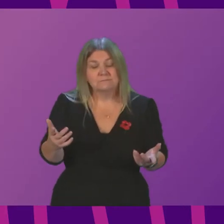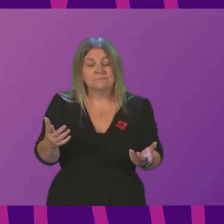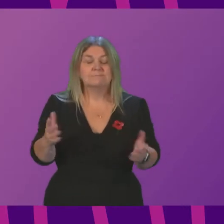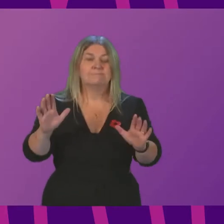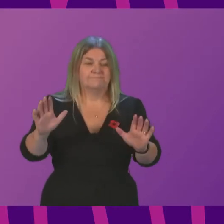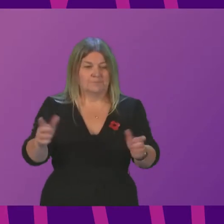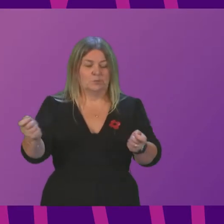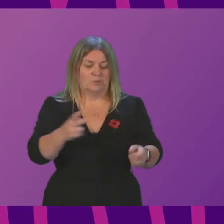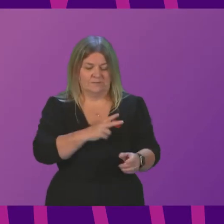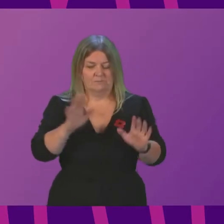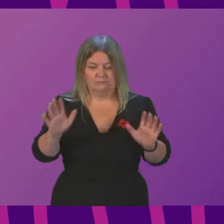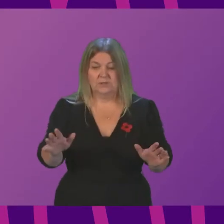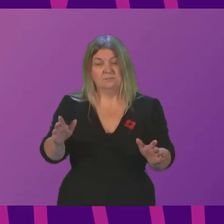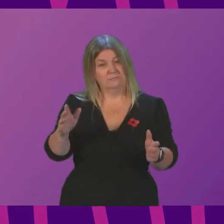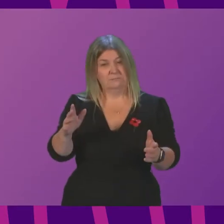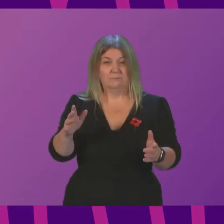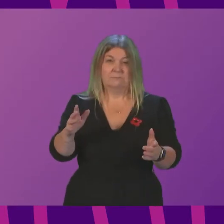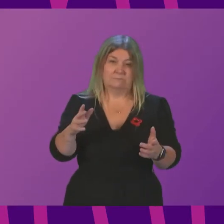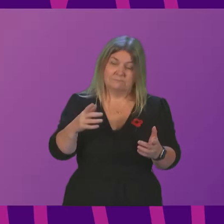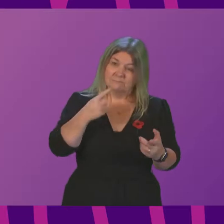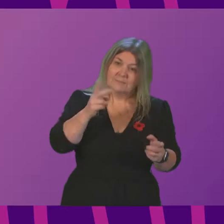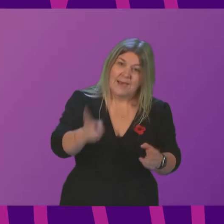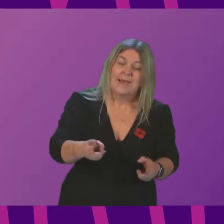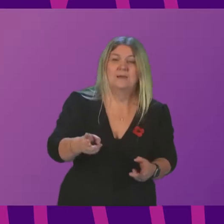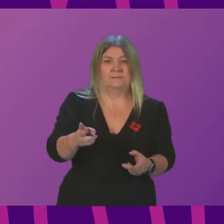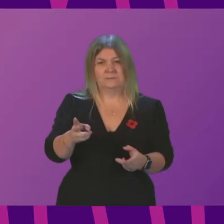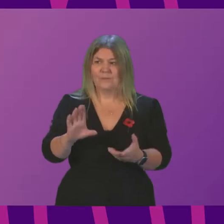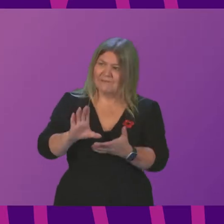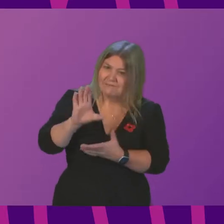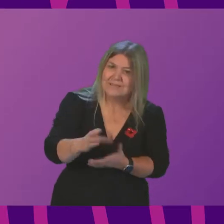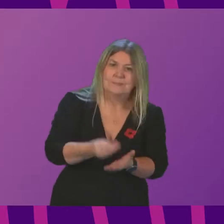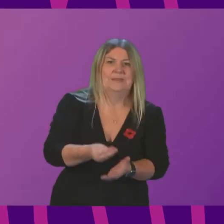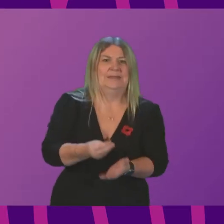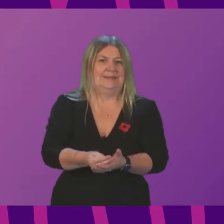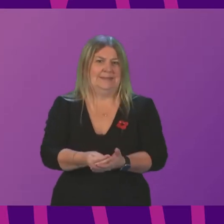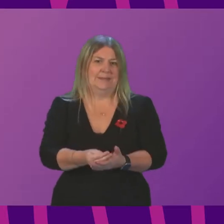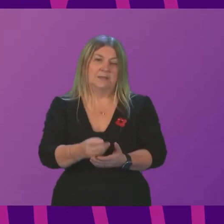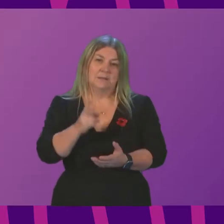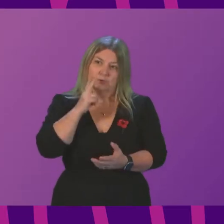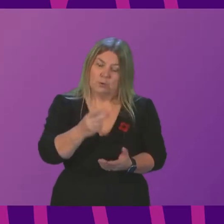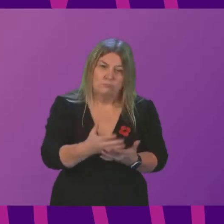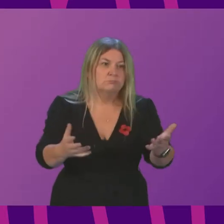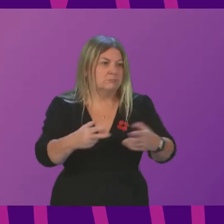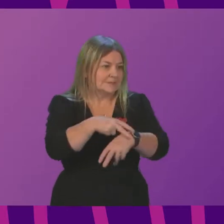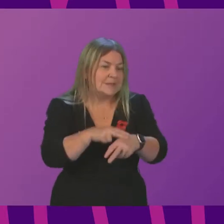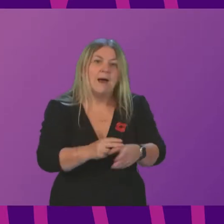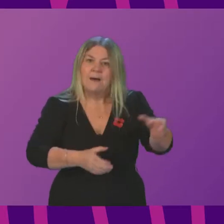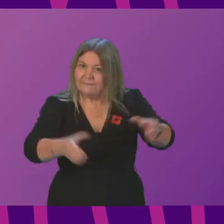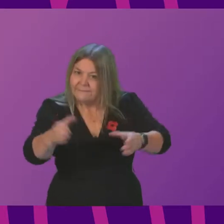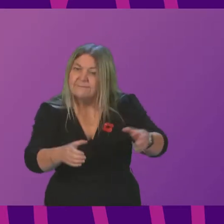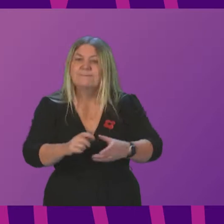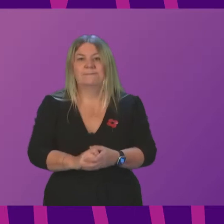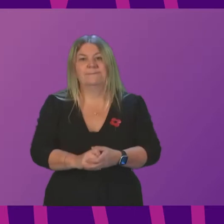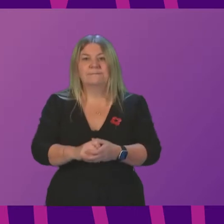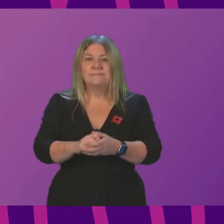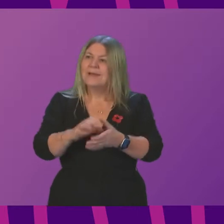personnel able to be working in the Scottish Ambulance Service. We are also seeing the recruitment of individuals designed to support